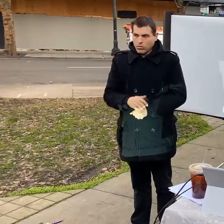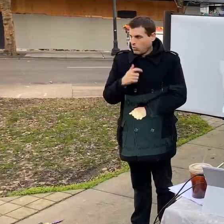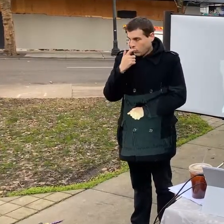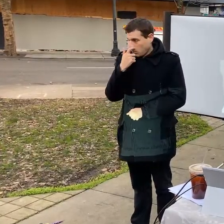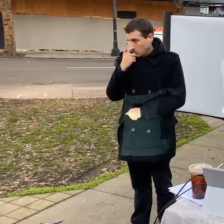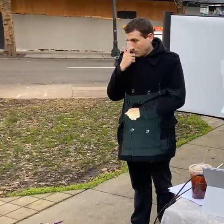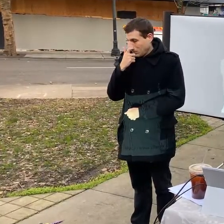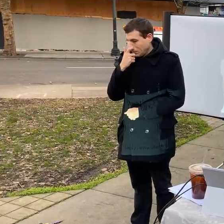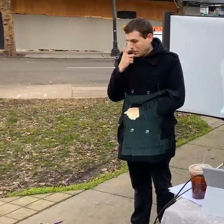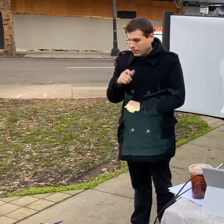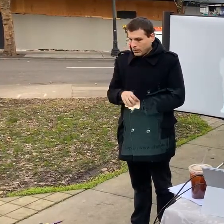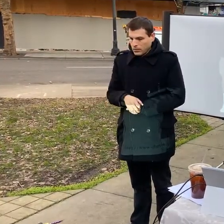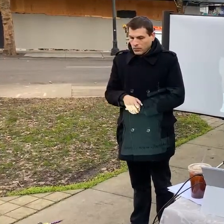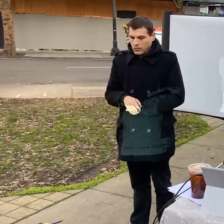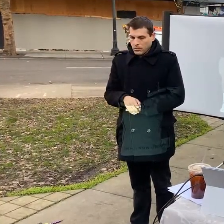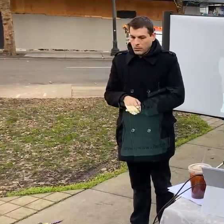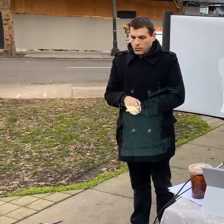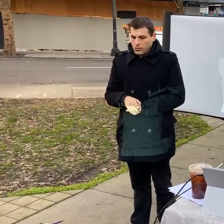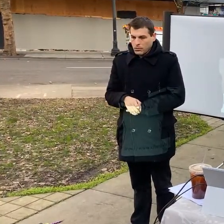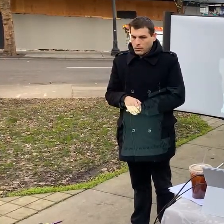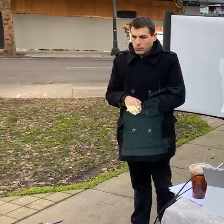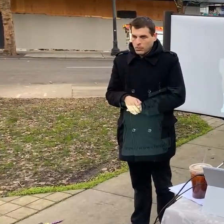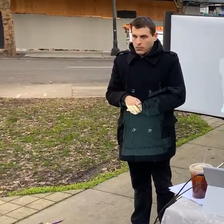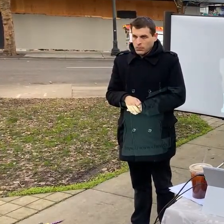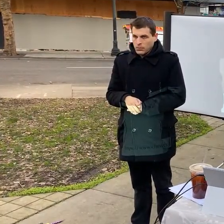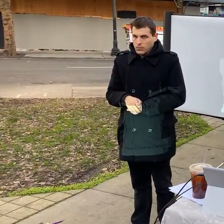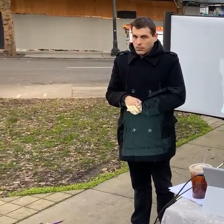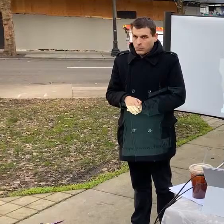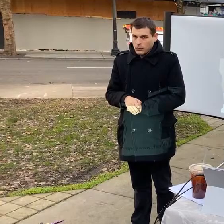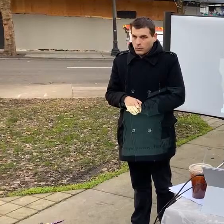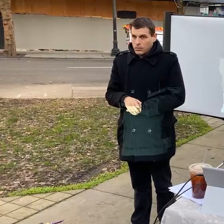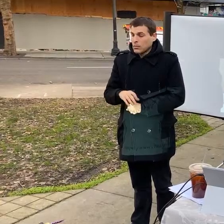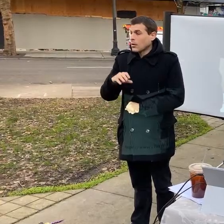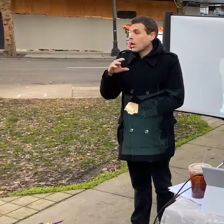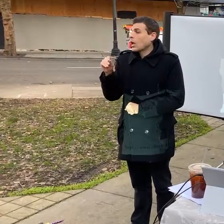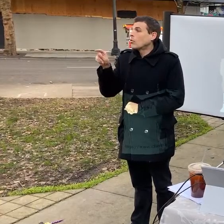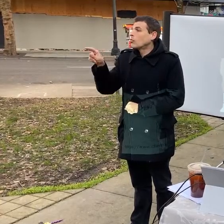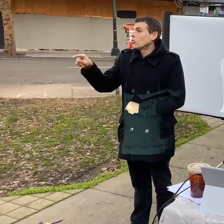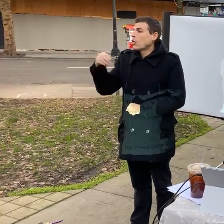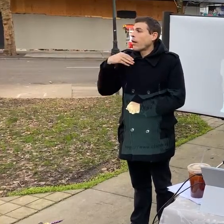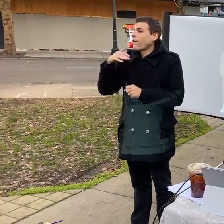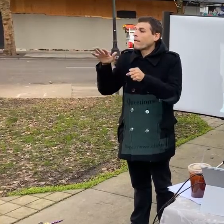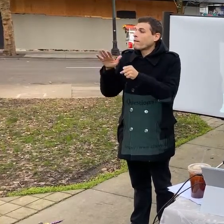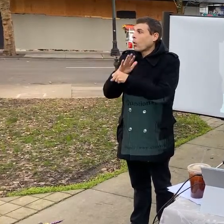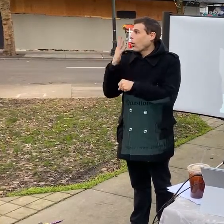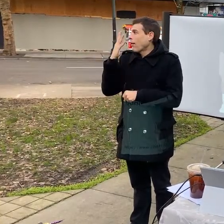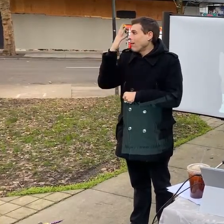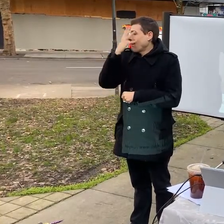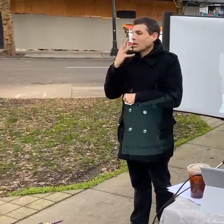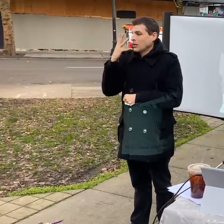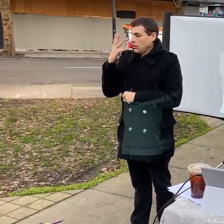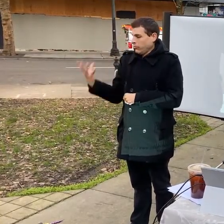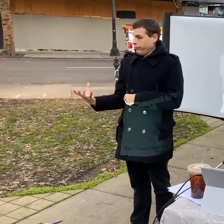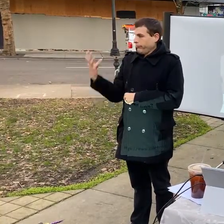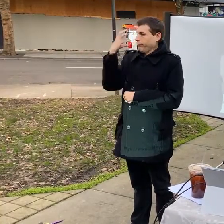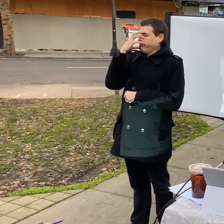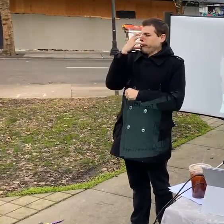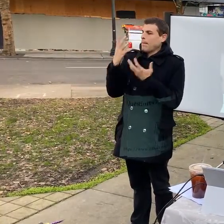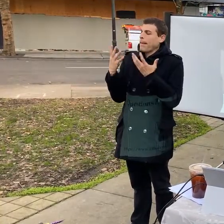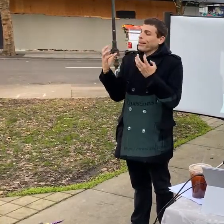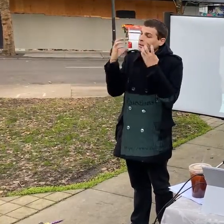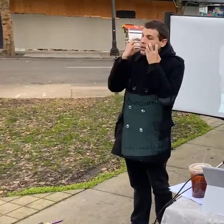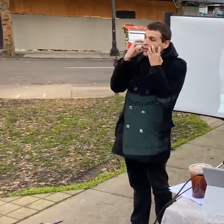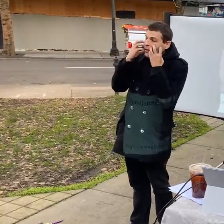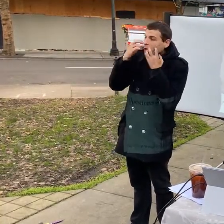um definitely uh having as much of a full face covering as possible so if you have a respirator um